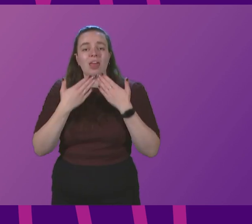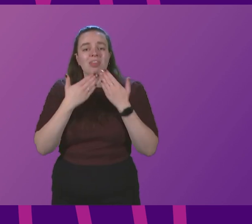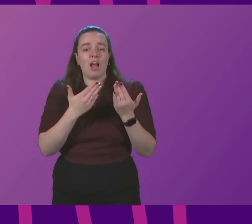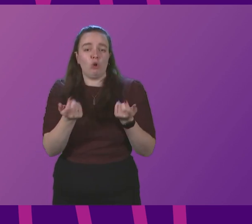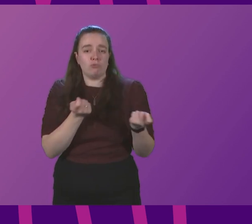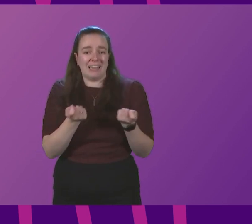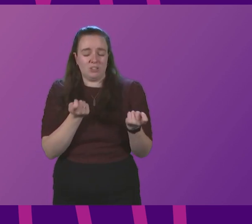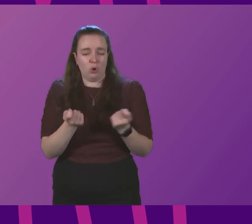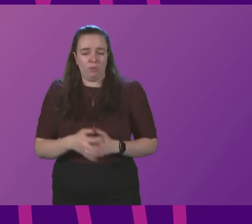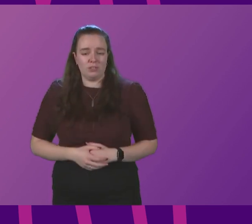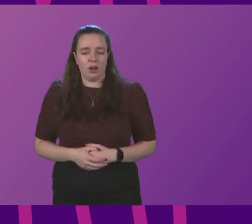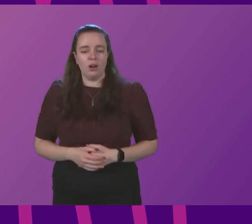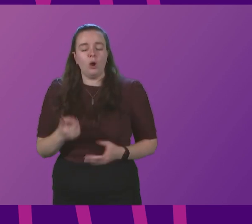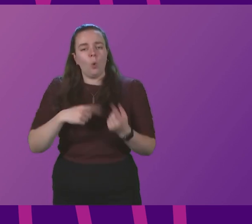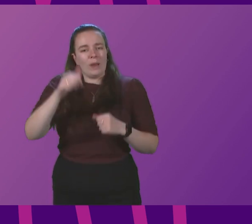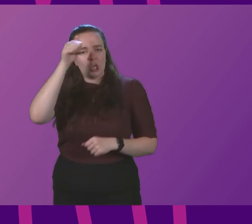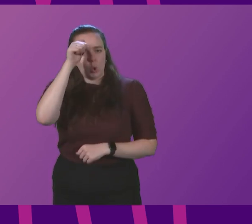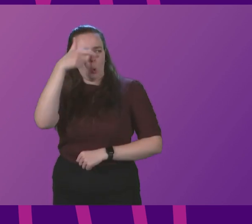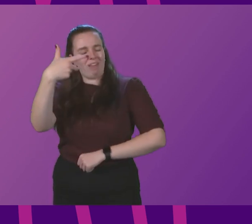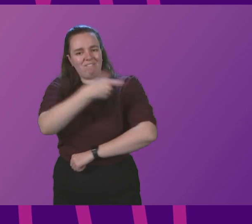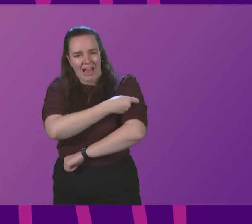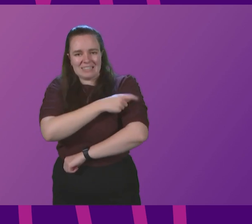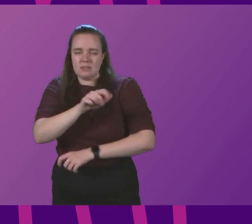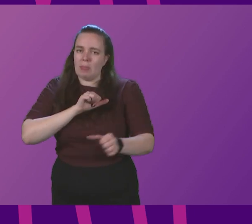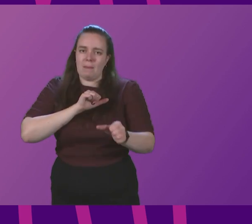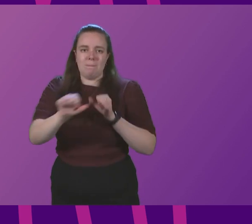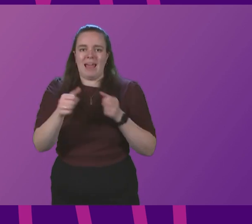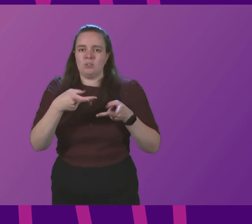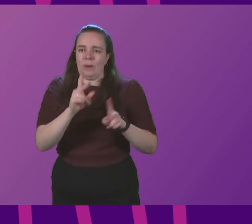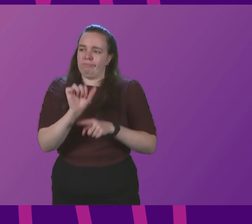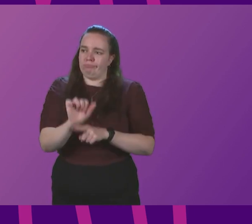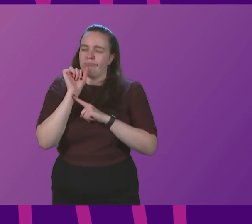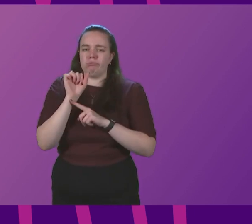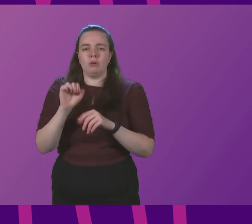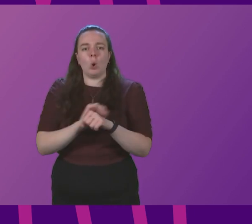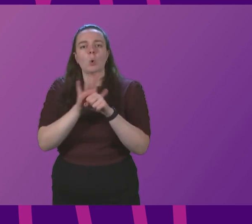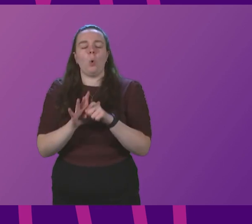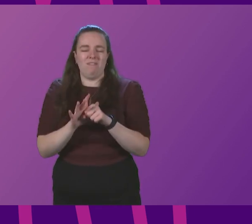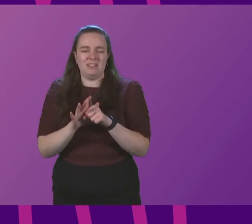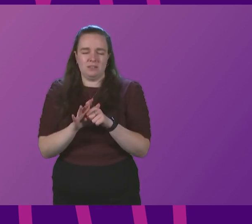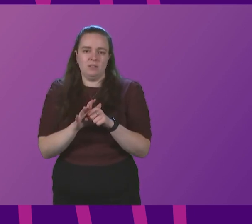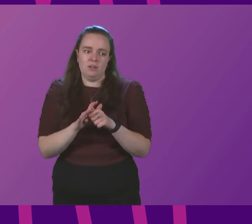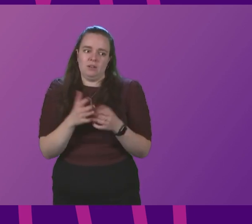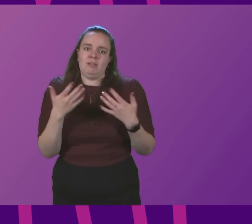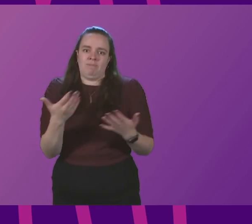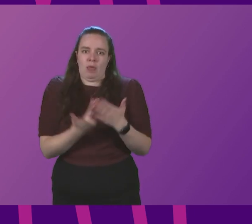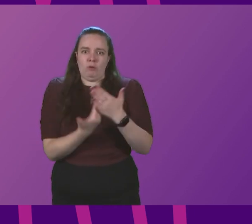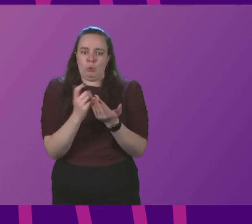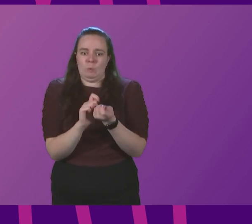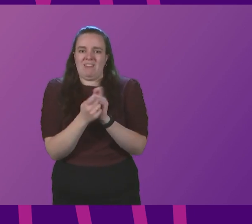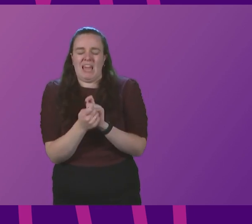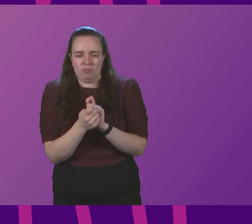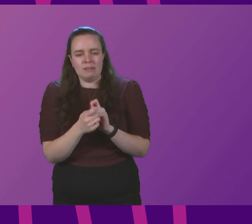presiding officer. We know that vaccines are the best line of defence against COVID, especially as we face the new variant.